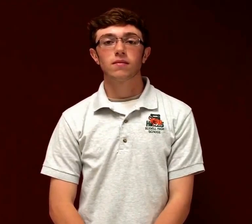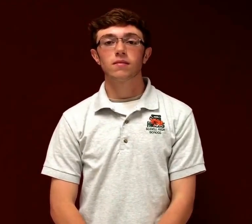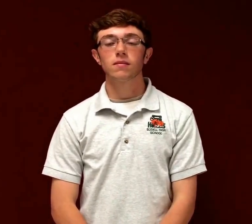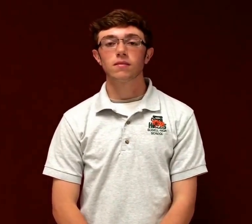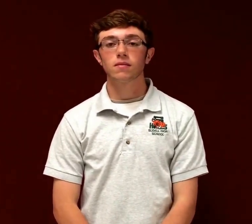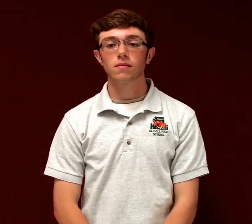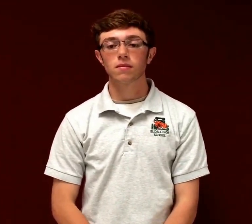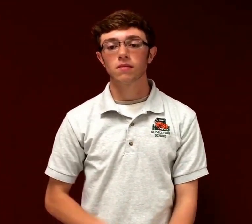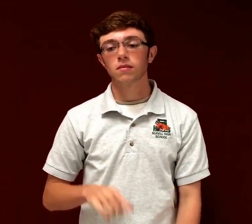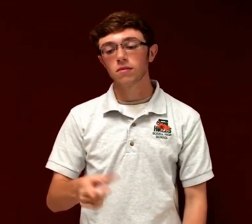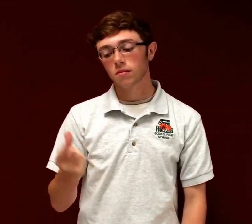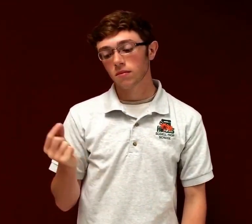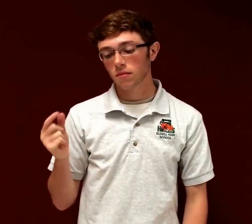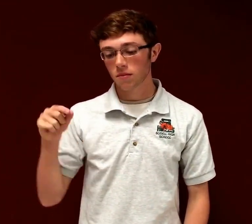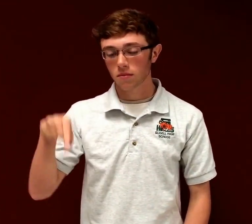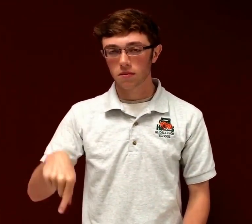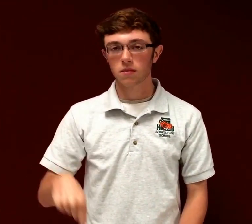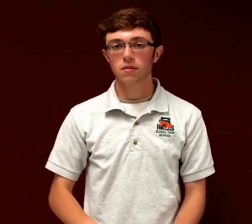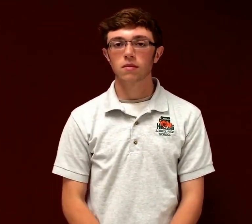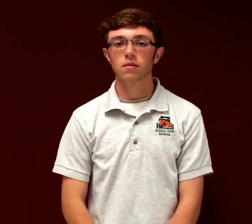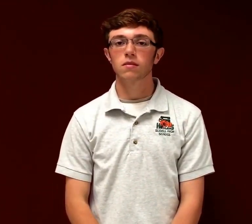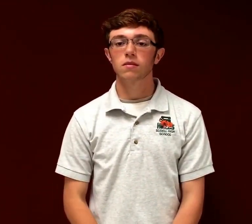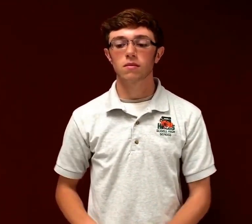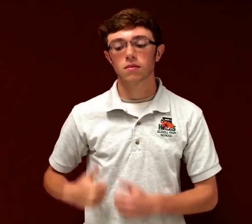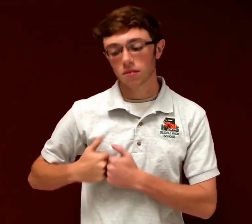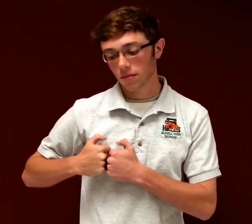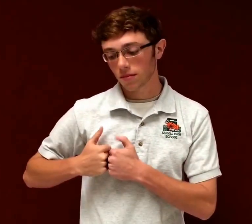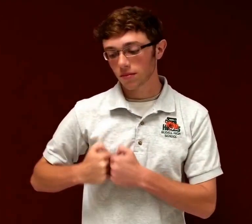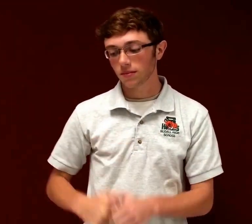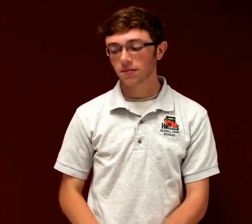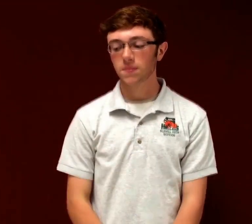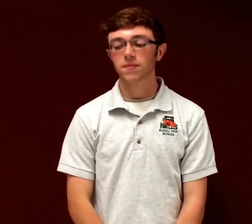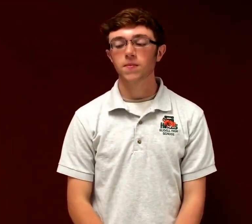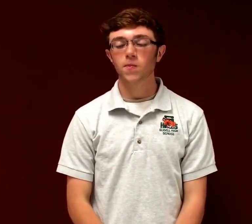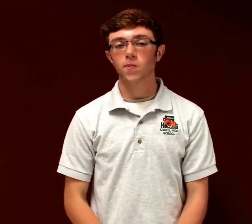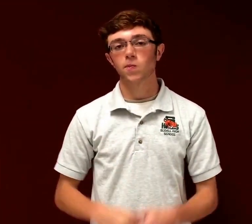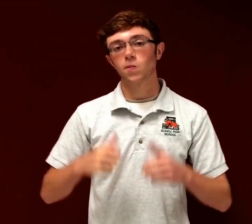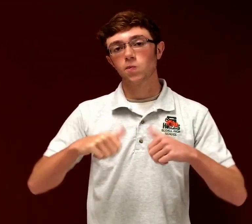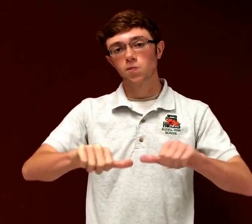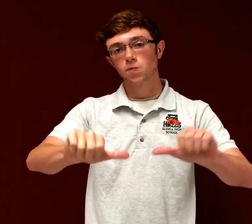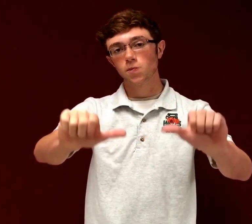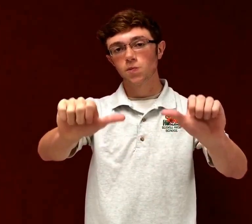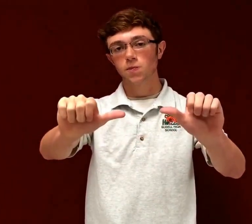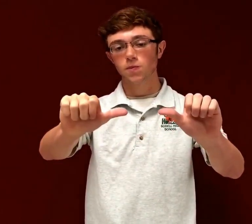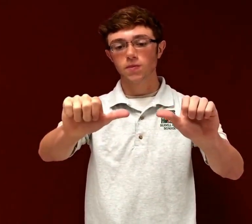And you can do this, oh, baby. If you try,